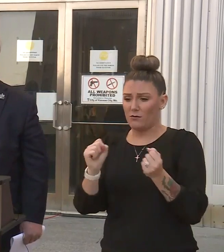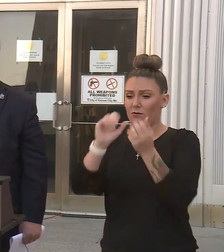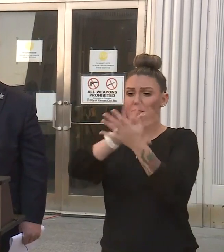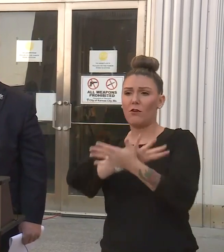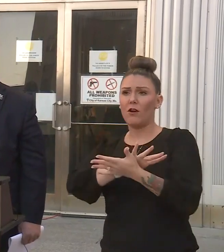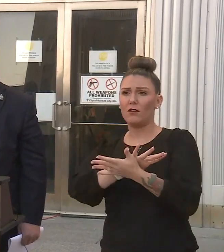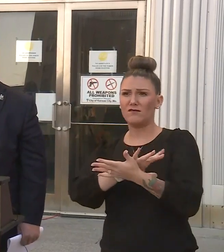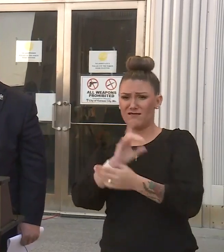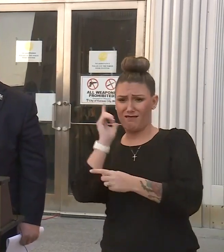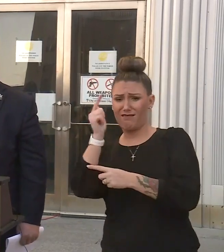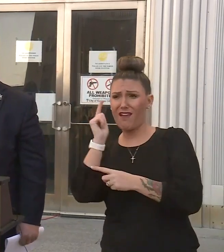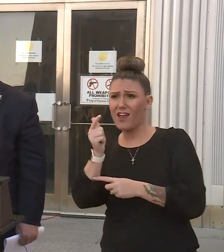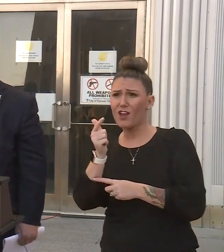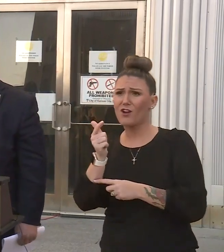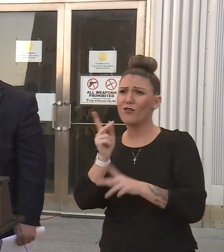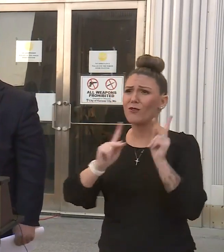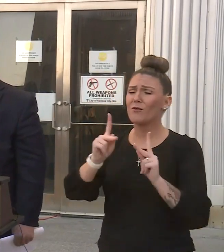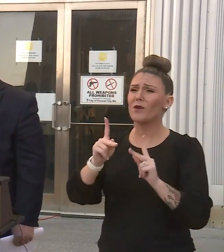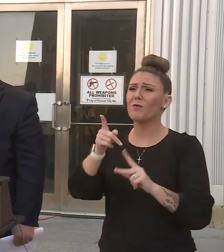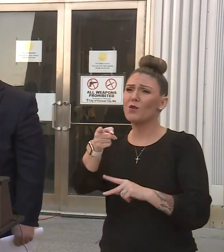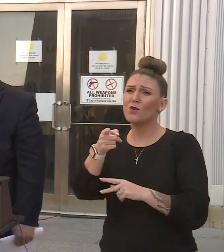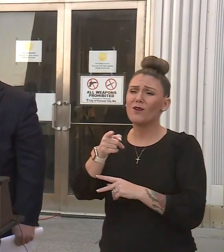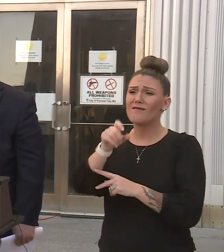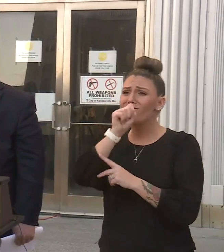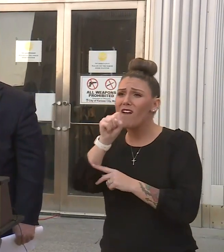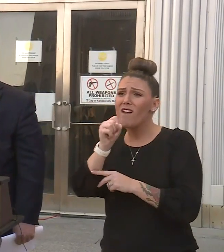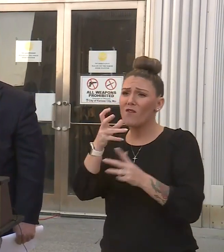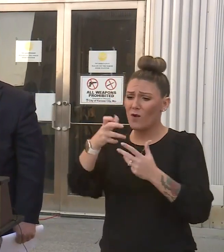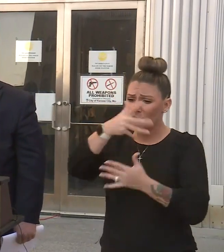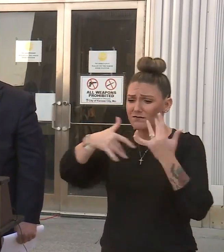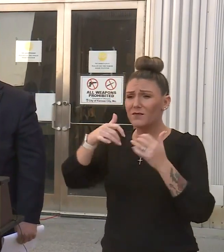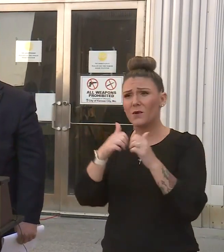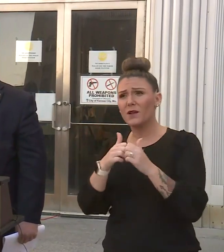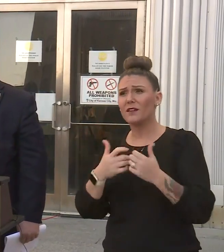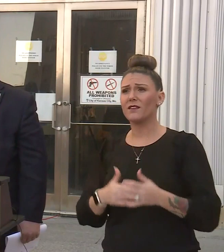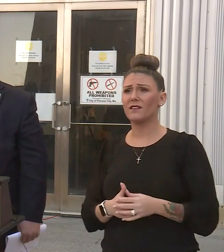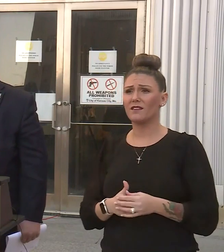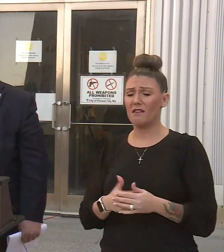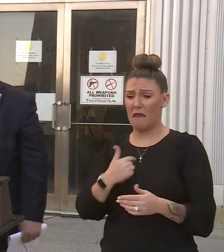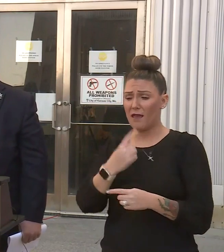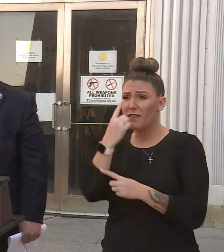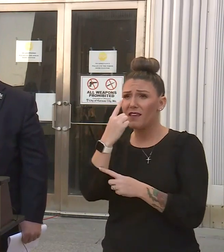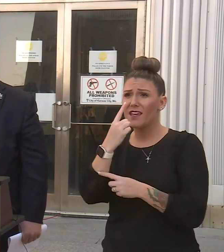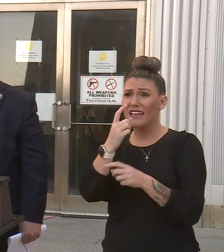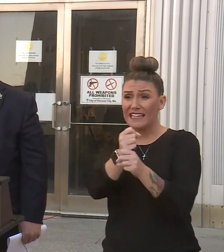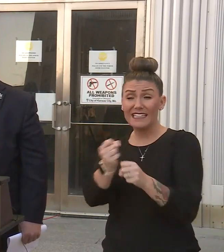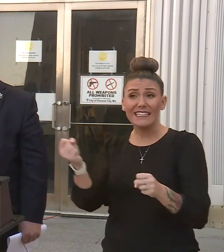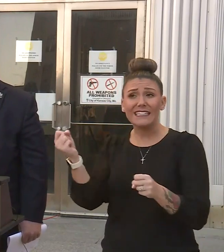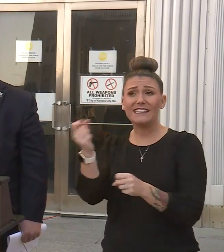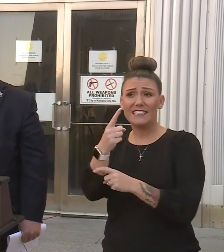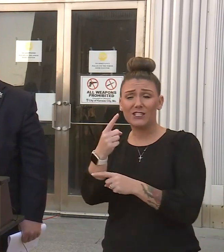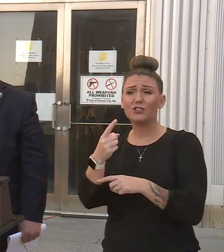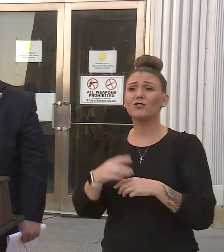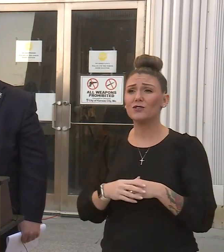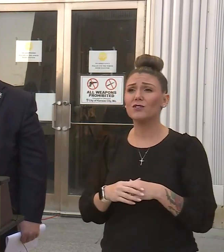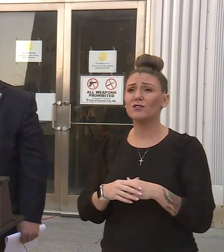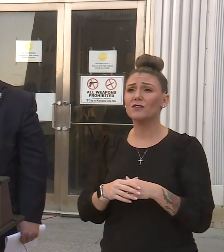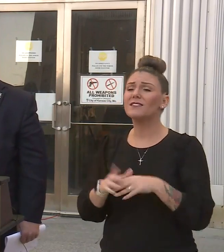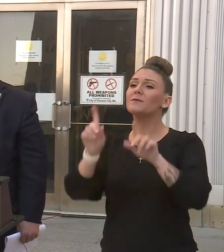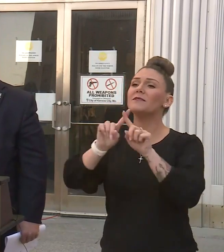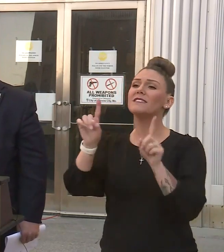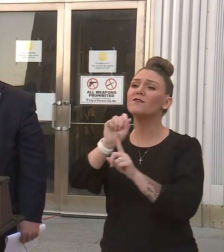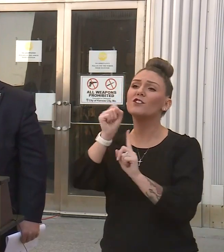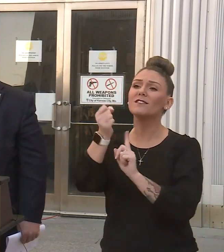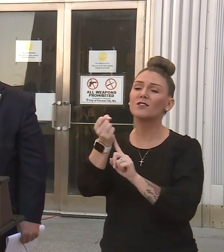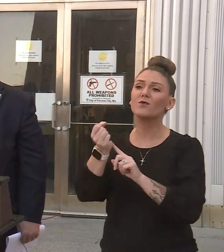harm to people that you love and you want to get together with. You know, I think by next year we'll be in a different